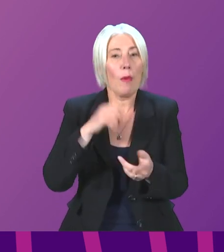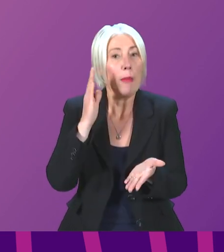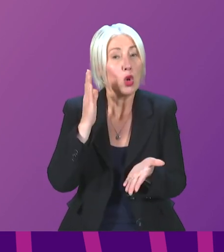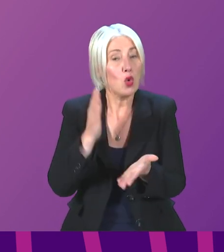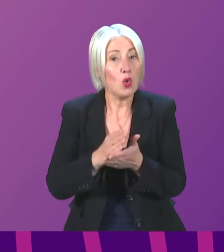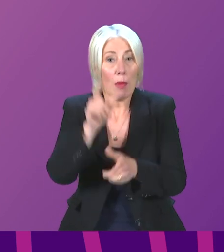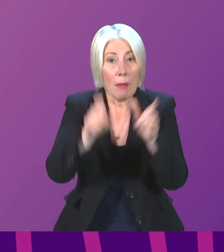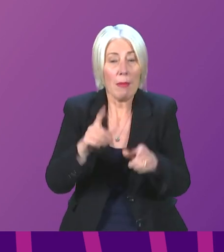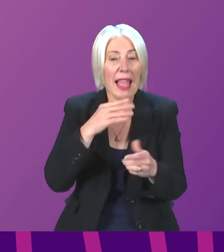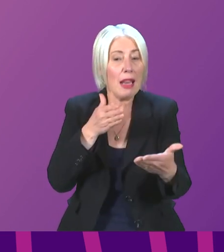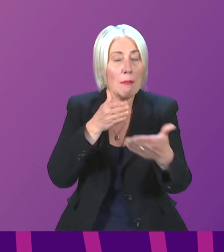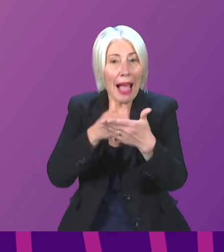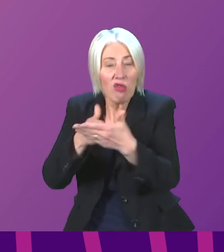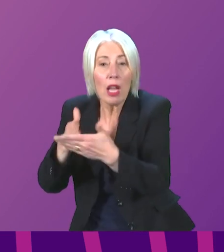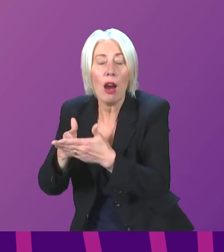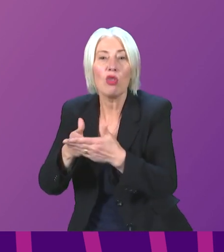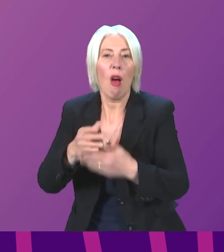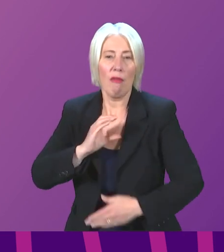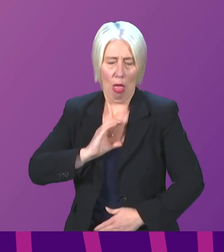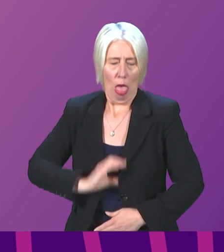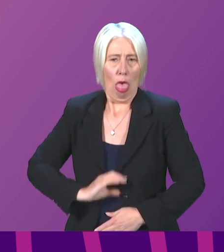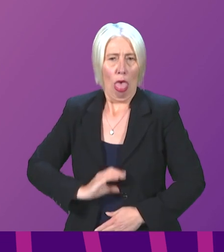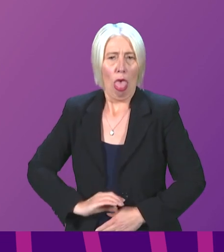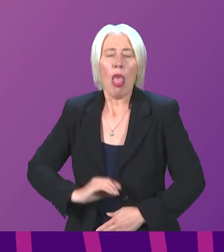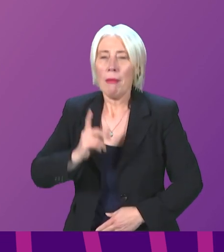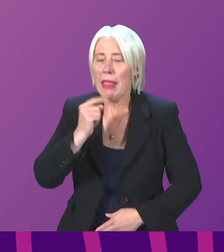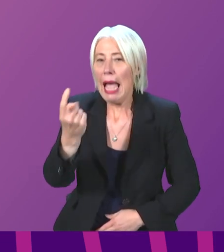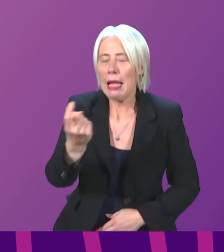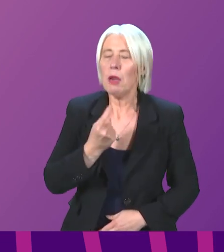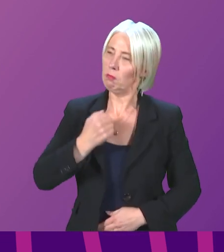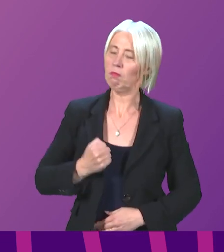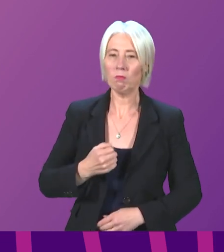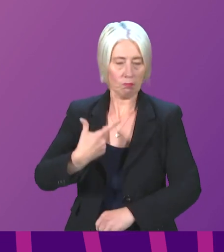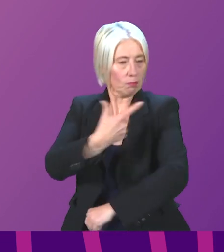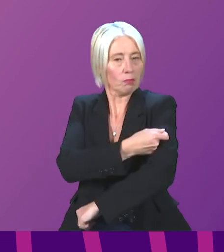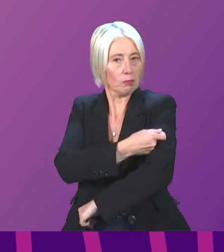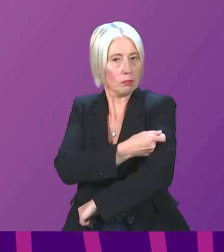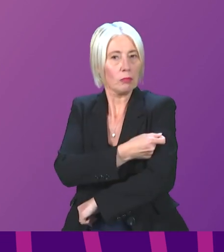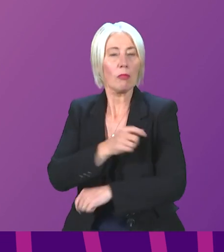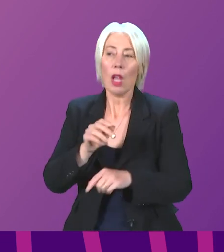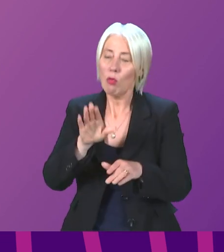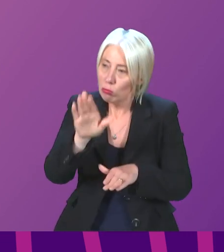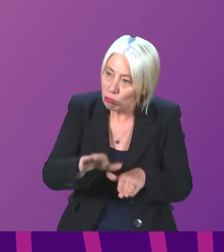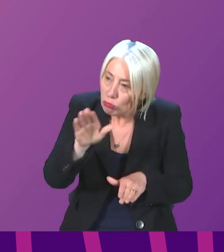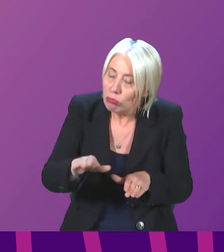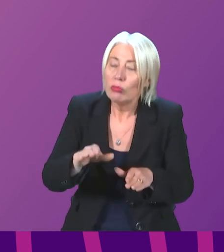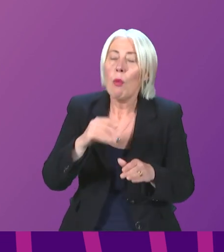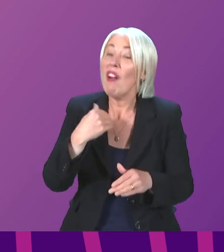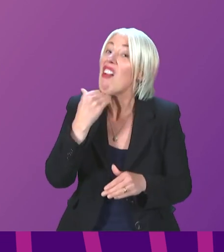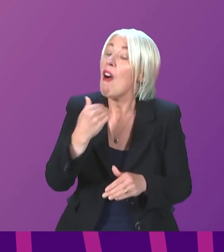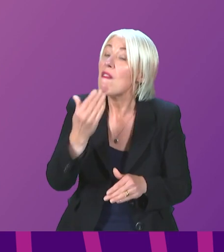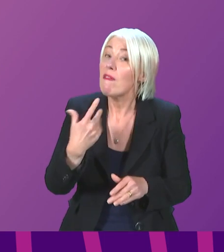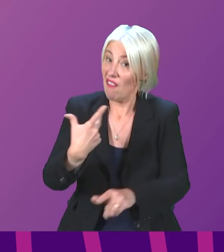who may experience barriers or feel less confident are able to come forward for vaccination. While we have a general level of assurance in vaccine supply